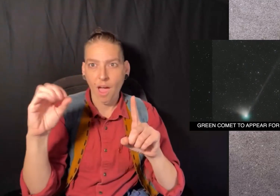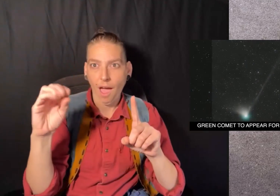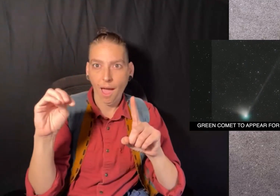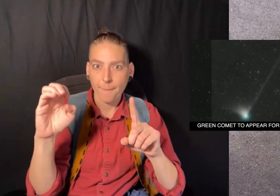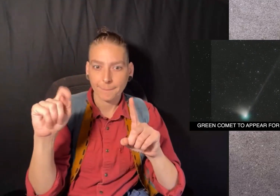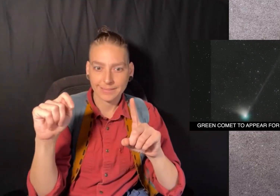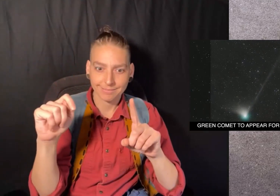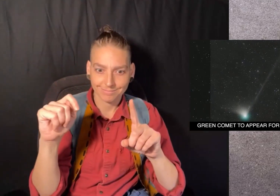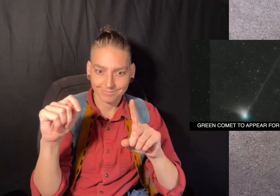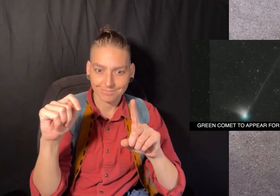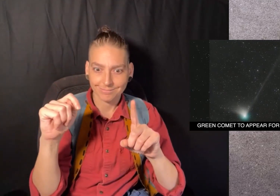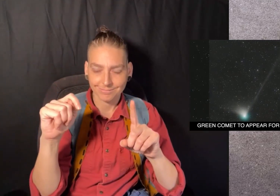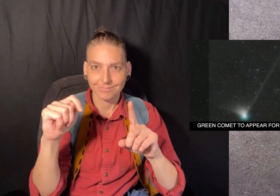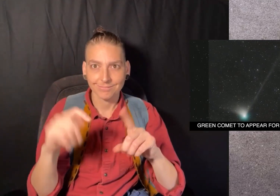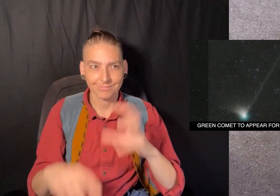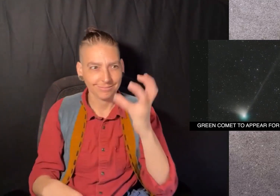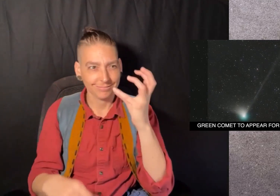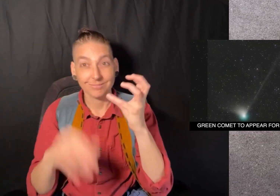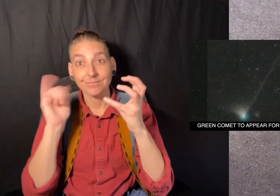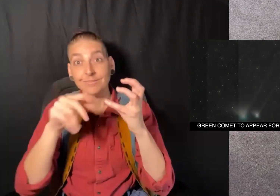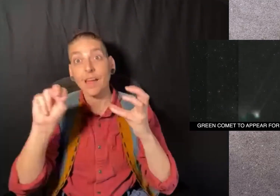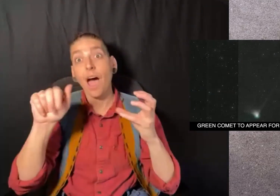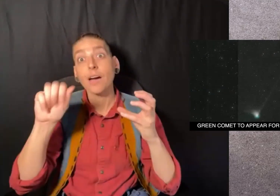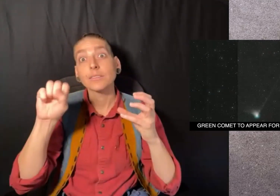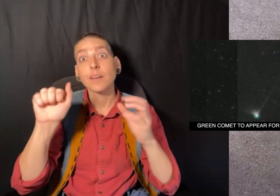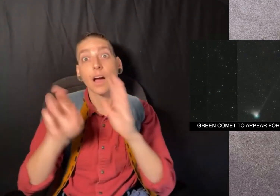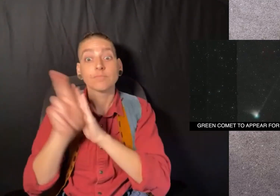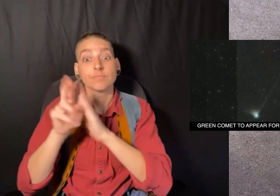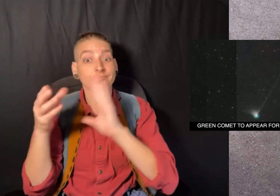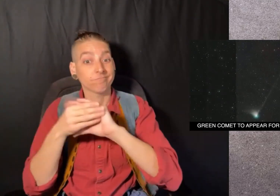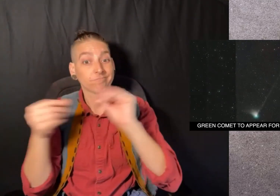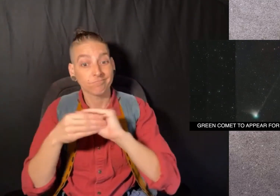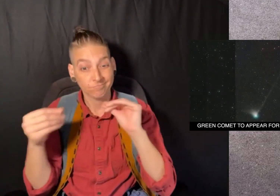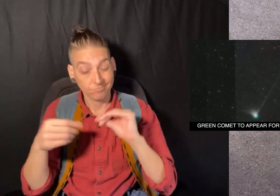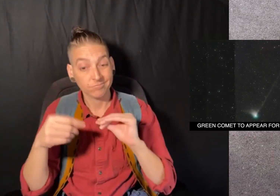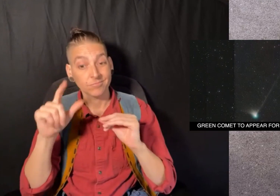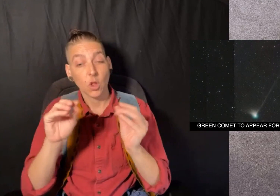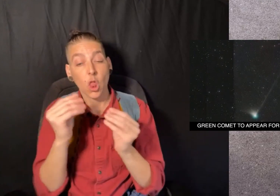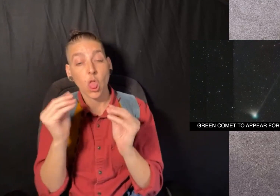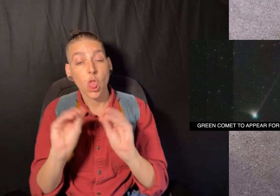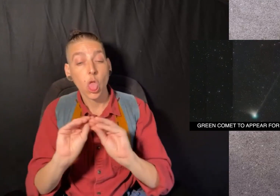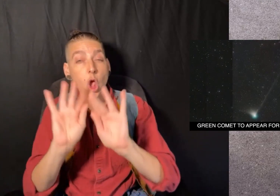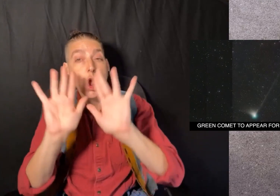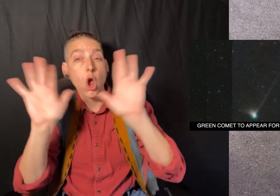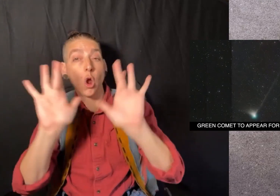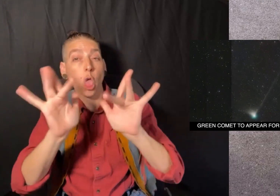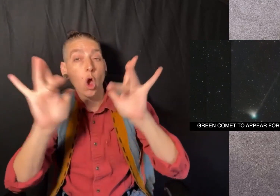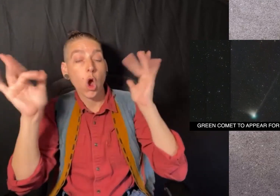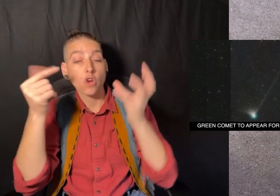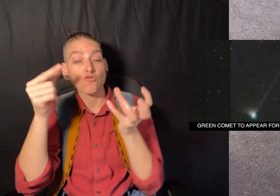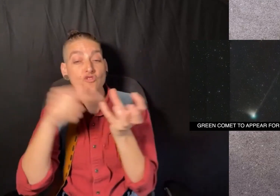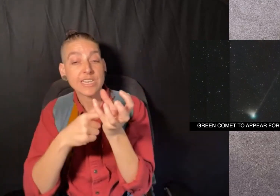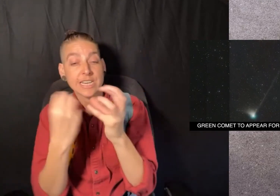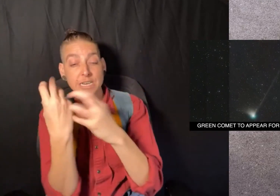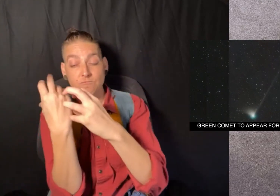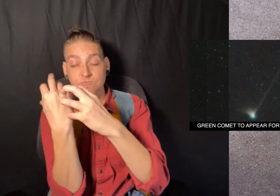NASA says a glowing green comet will make an appearance for the first time